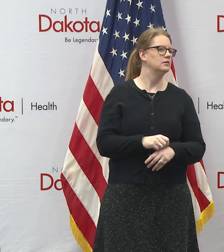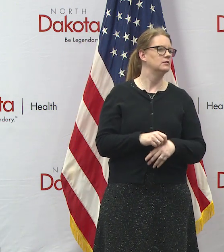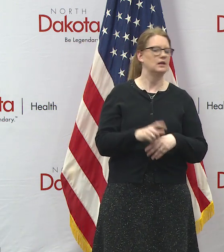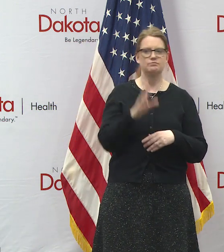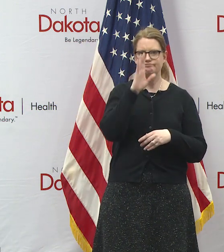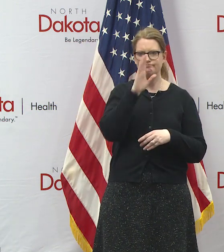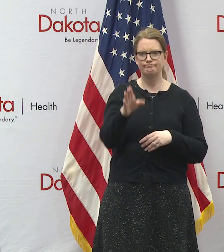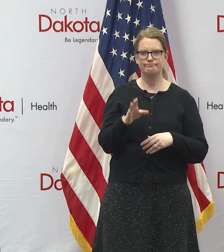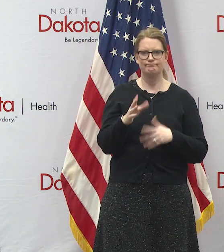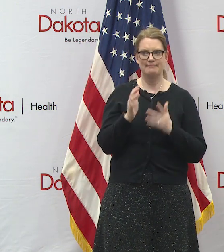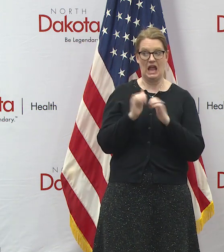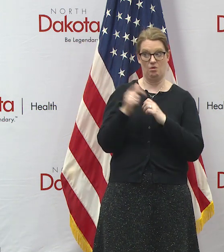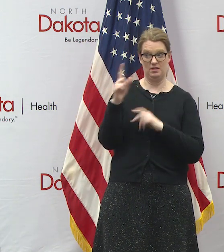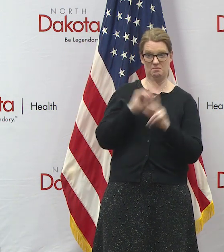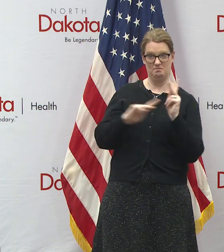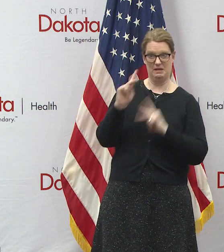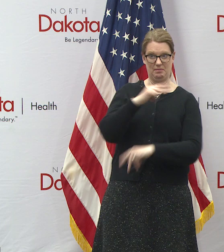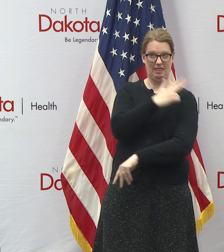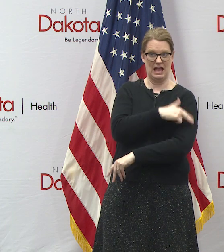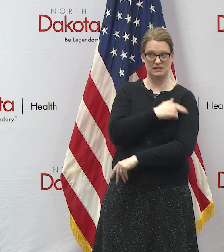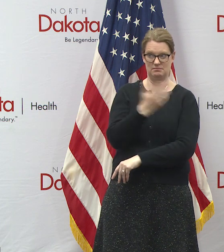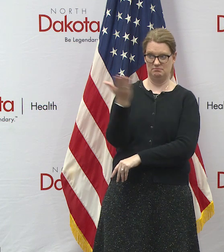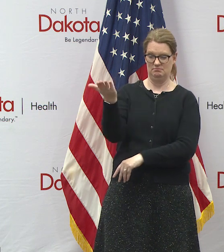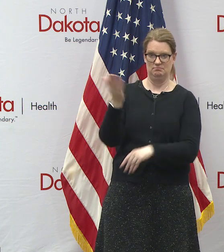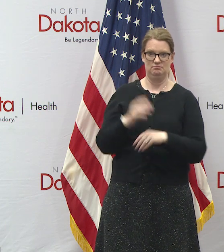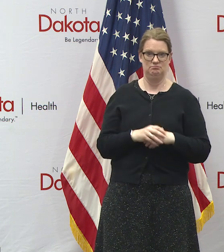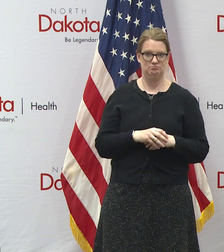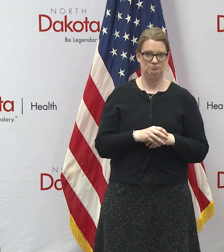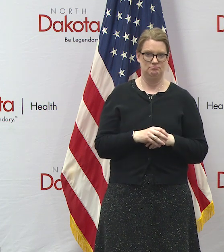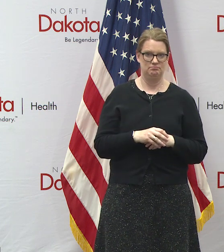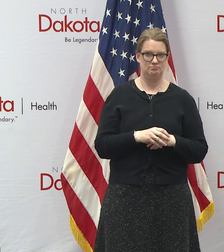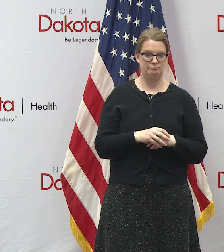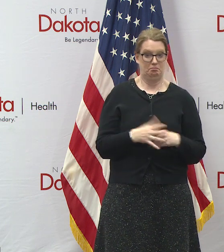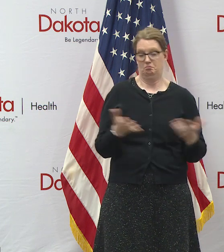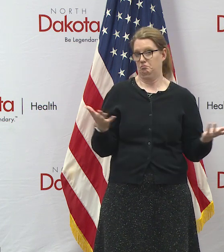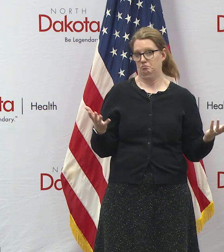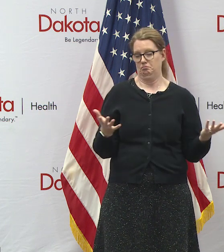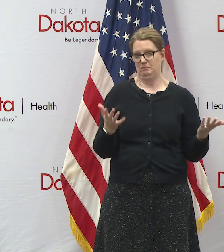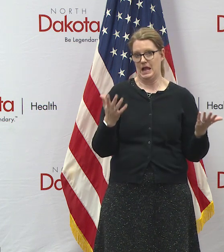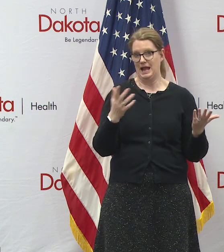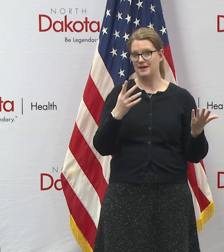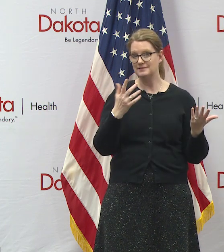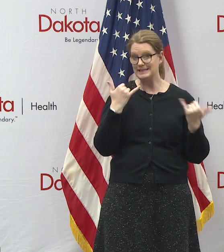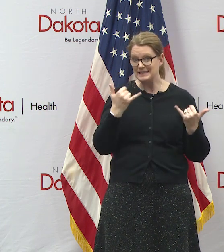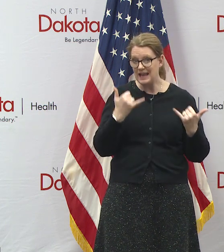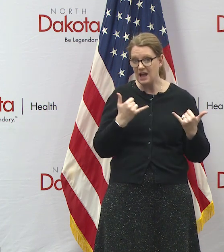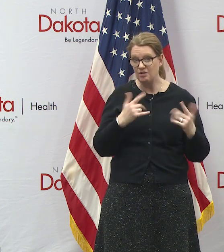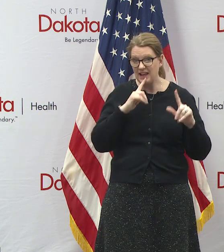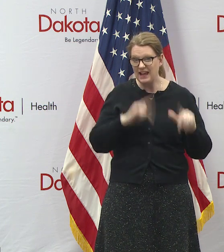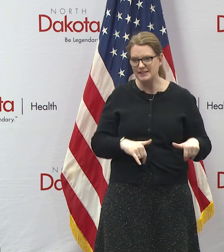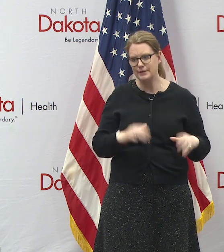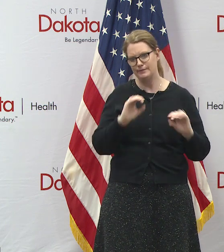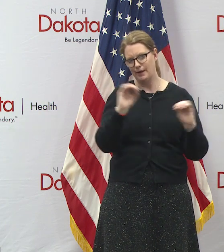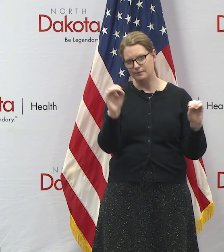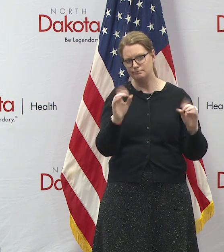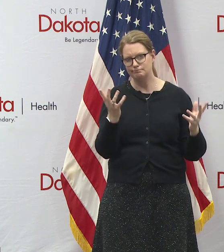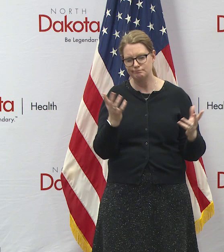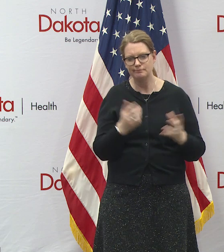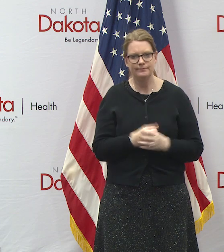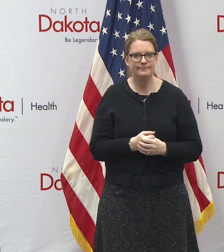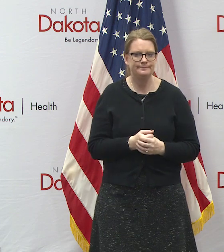uh jacob's asking how are the people that are hospitalized i don't have an answer on that and again we uh